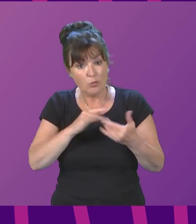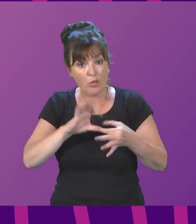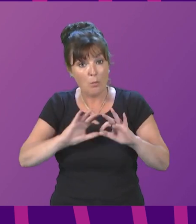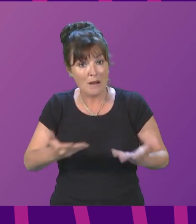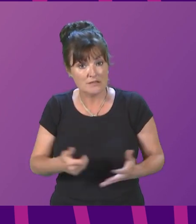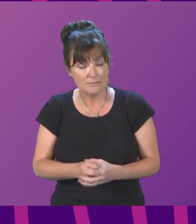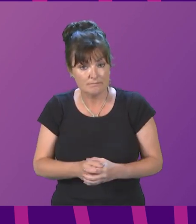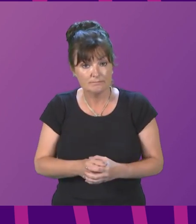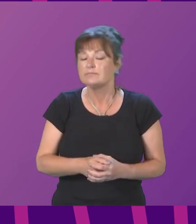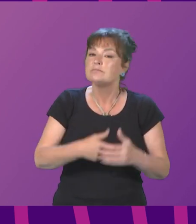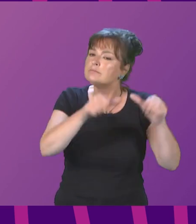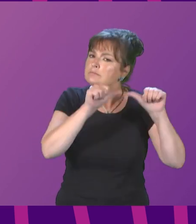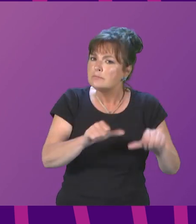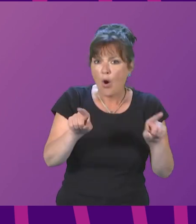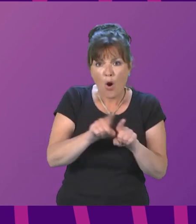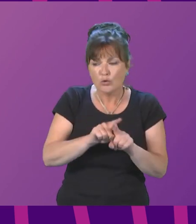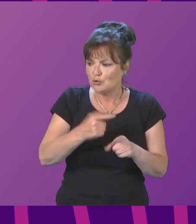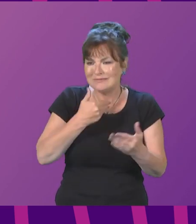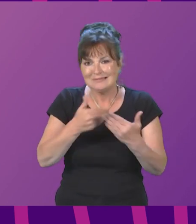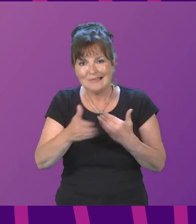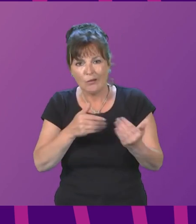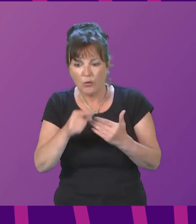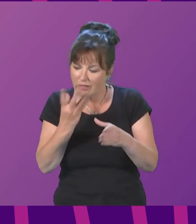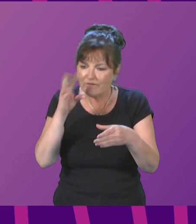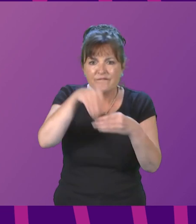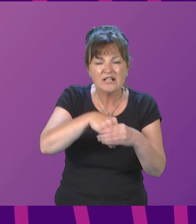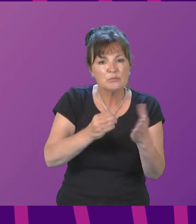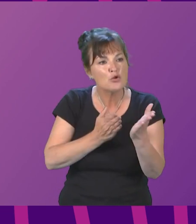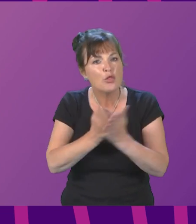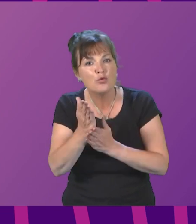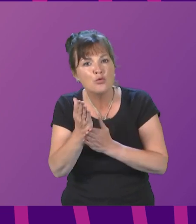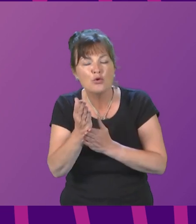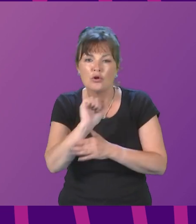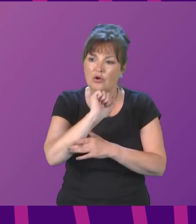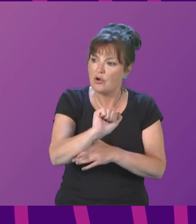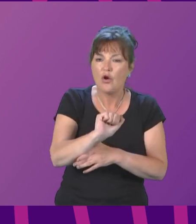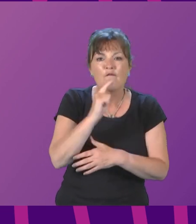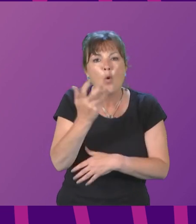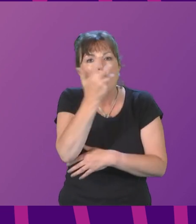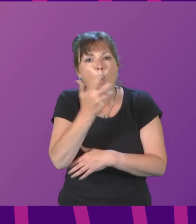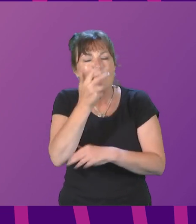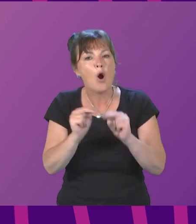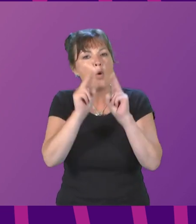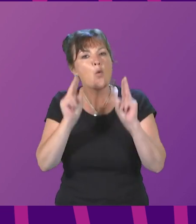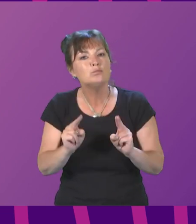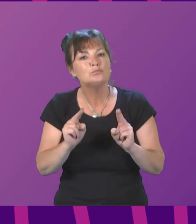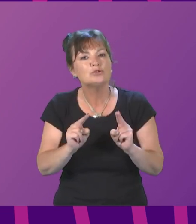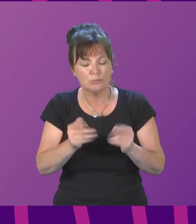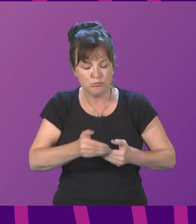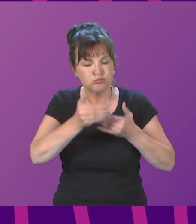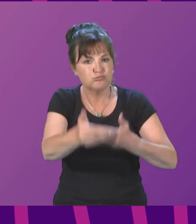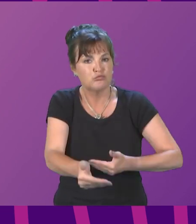efficiency measures through continued investment in and extended eligibility for the Warmer Homes Scotland programme.